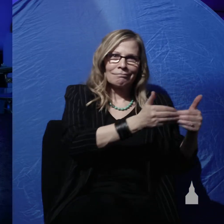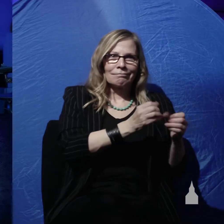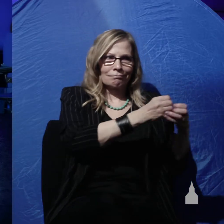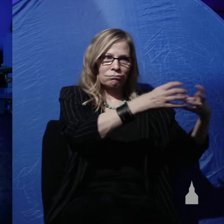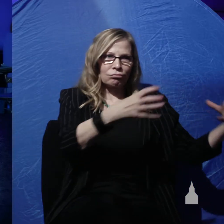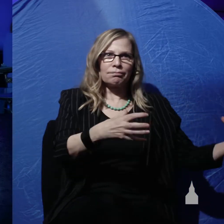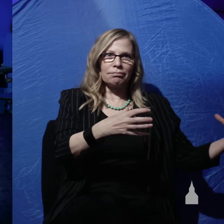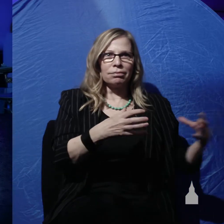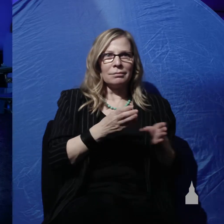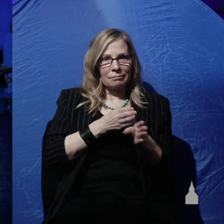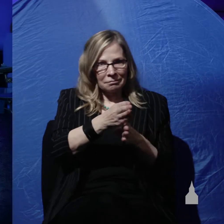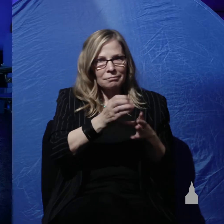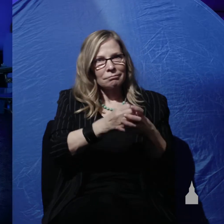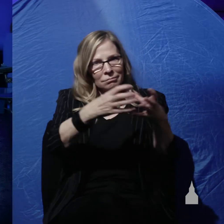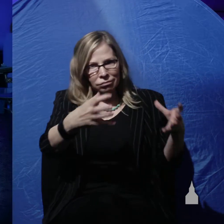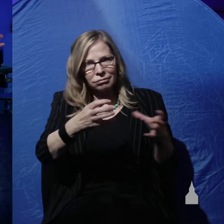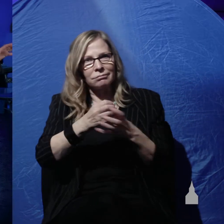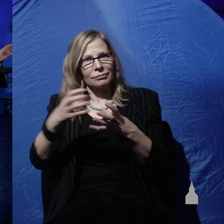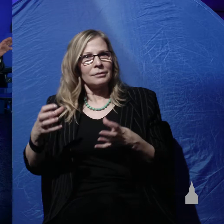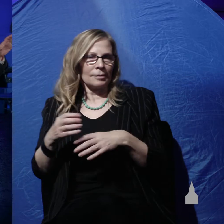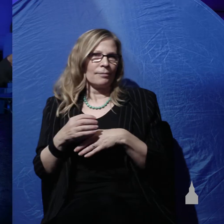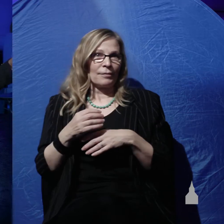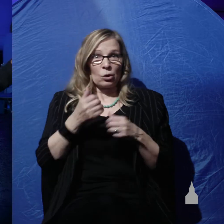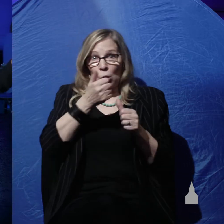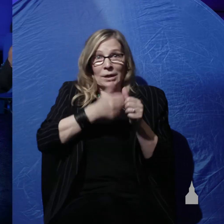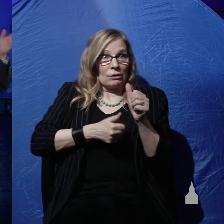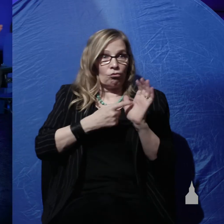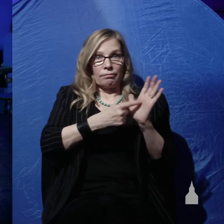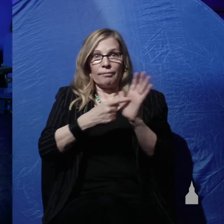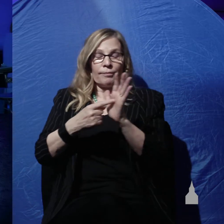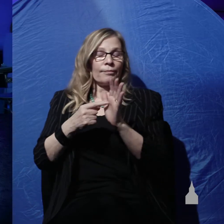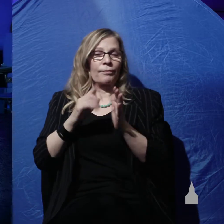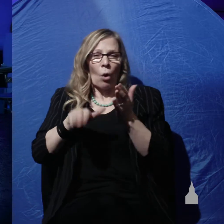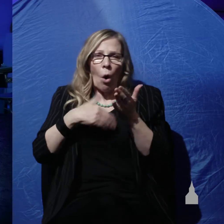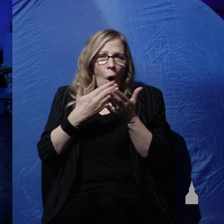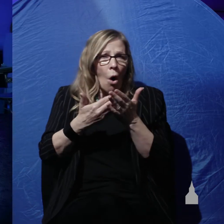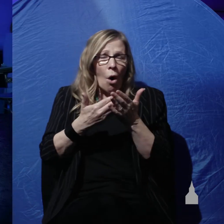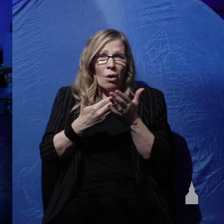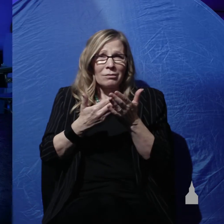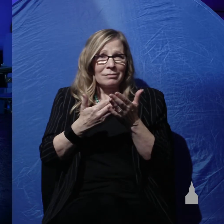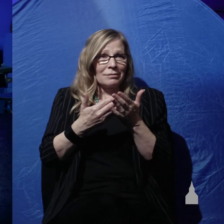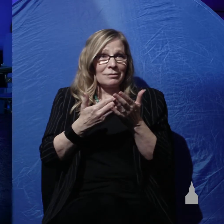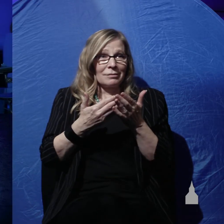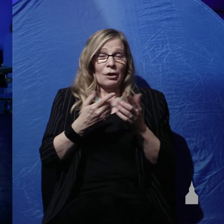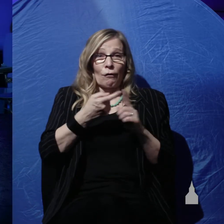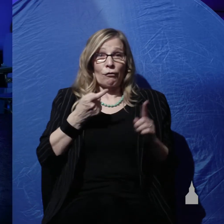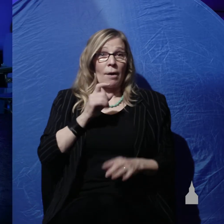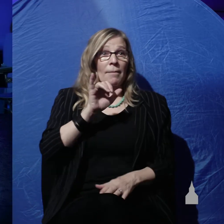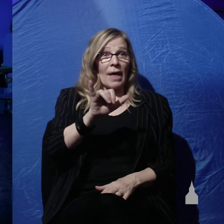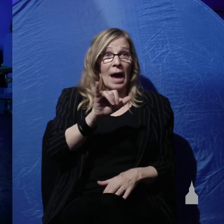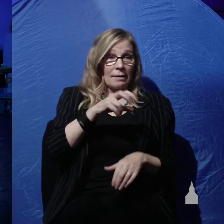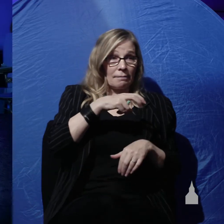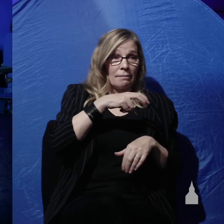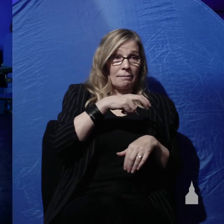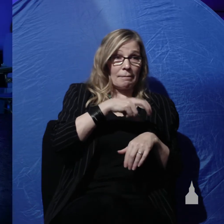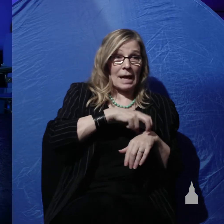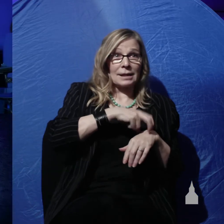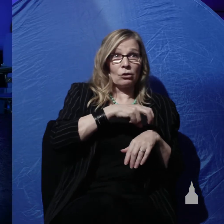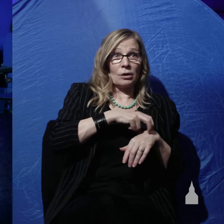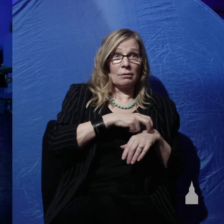branches represent all the plants, animals, people, all descended from that little tiny bacterium. But